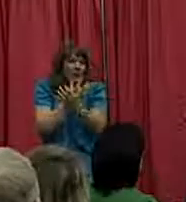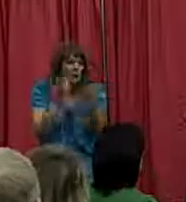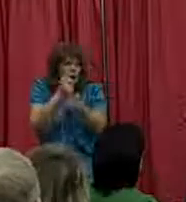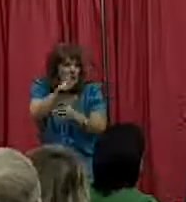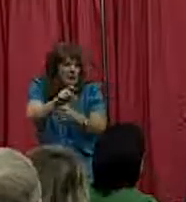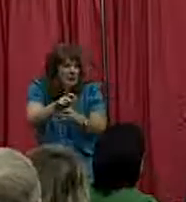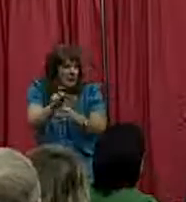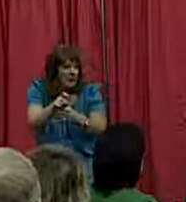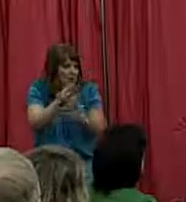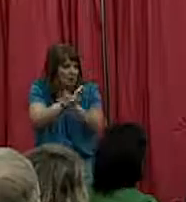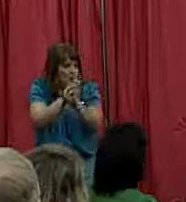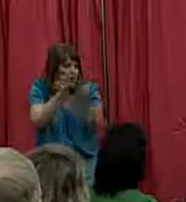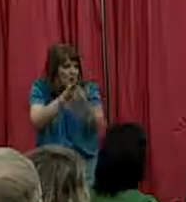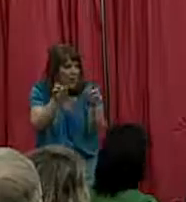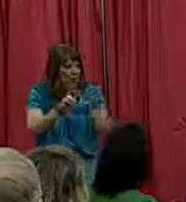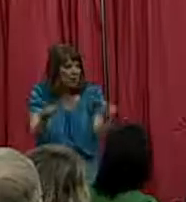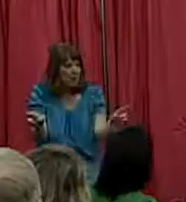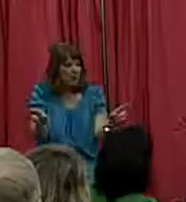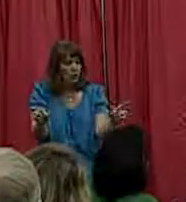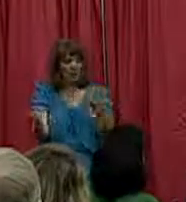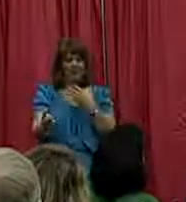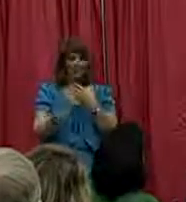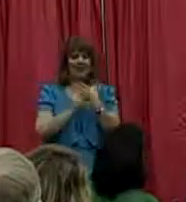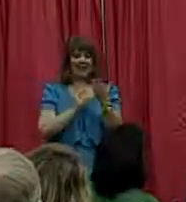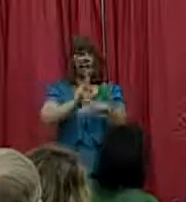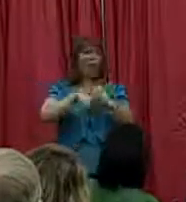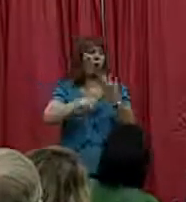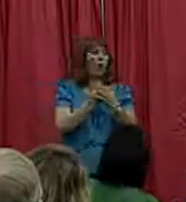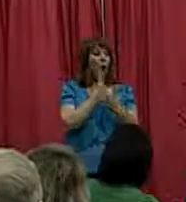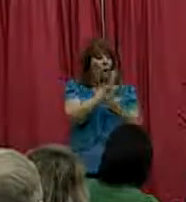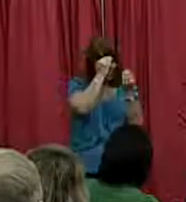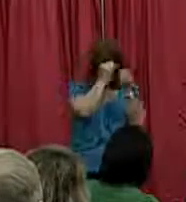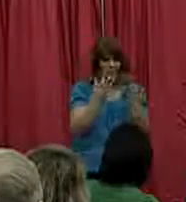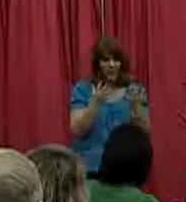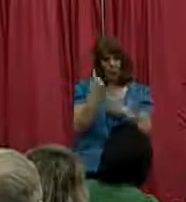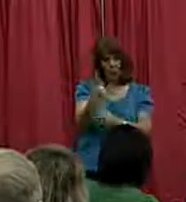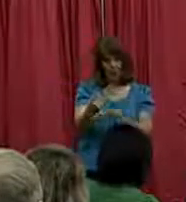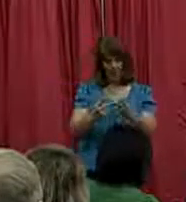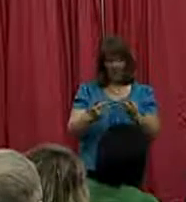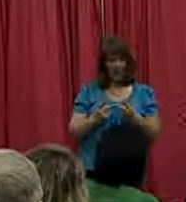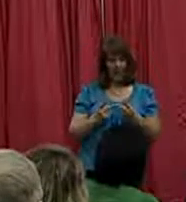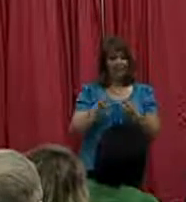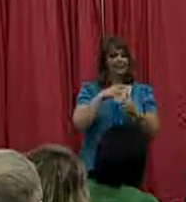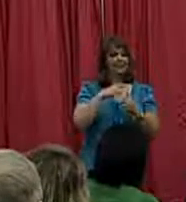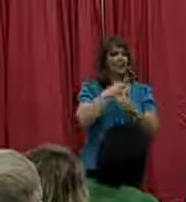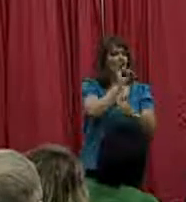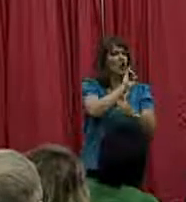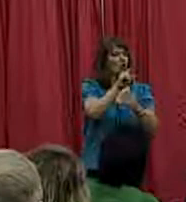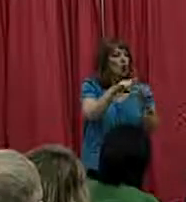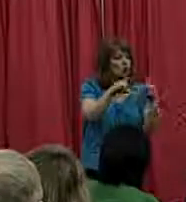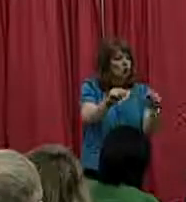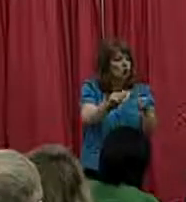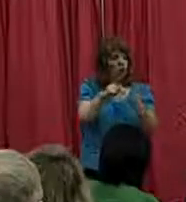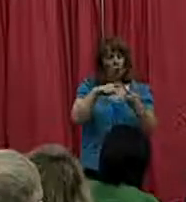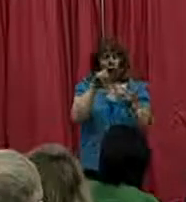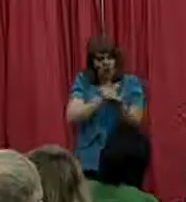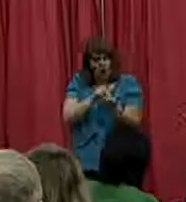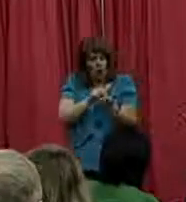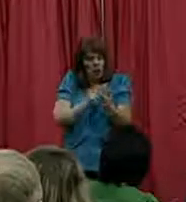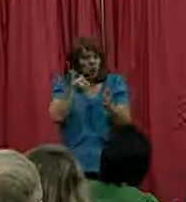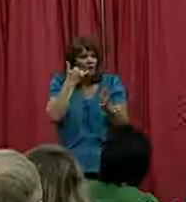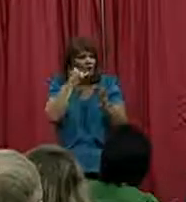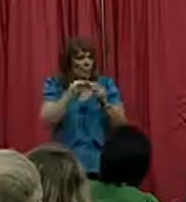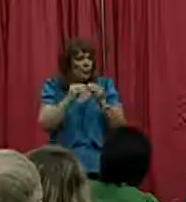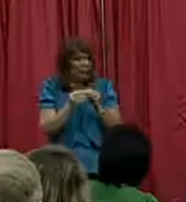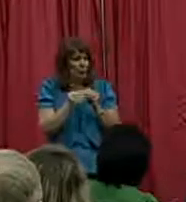Keep all of your information in one place. Your insurance card, your doctor's phone numbers. Keep